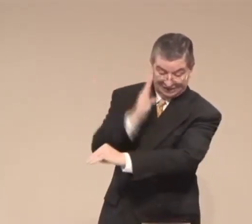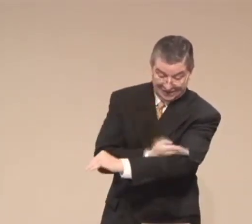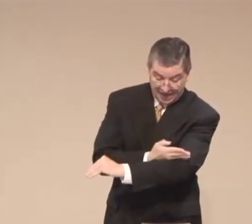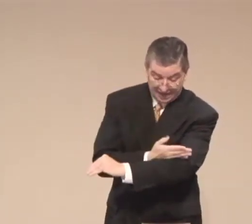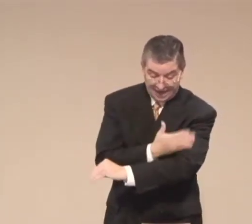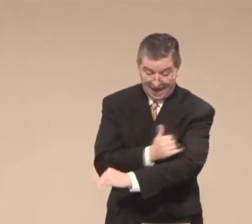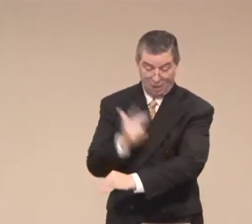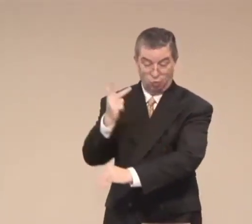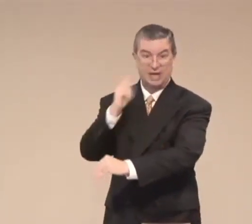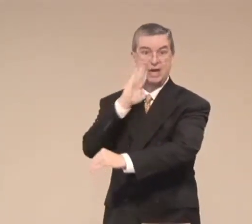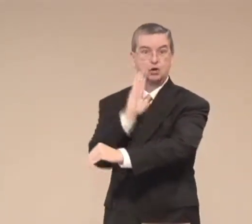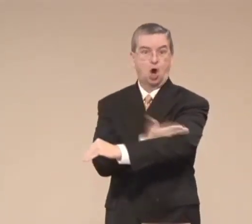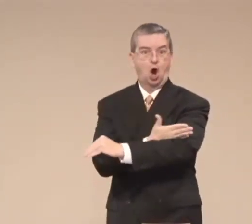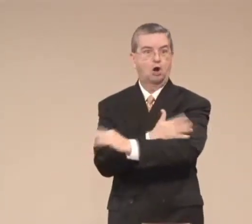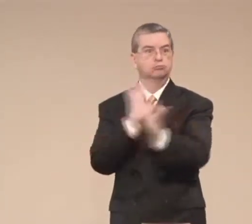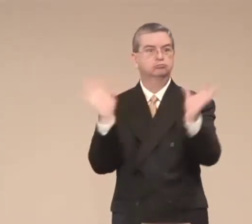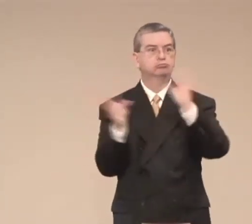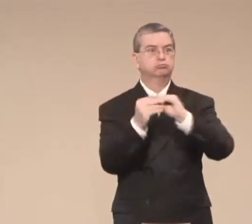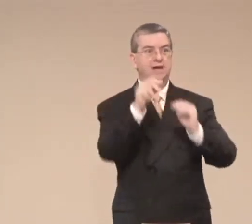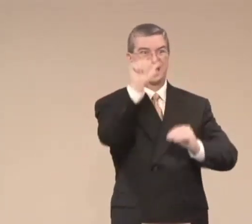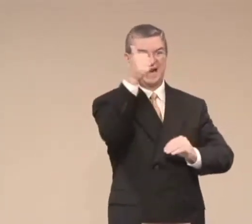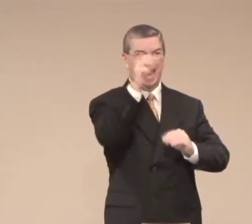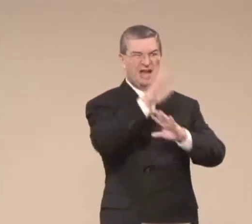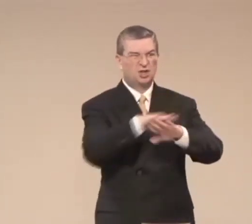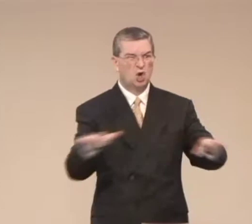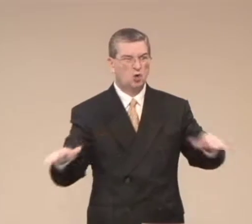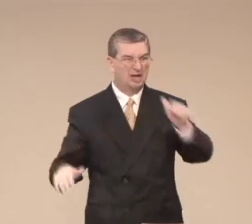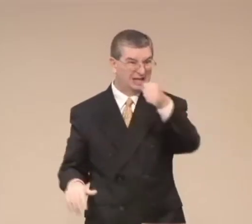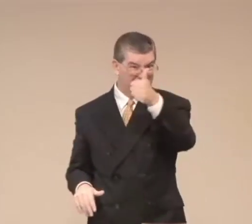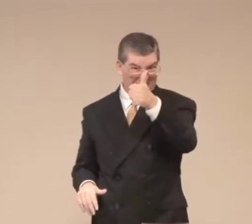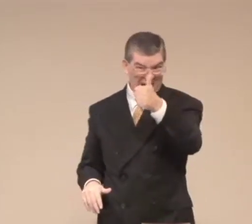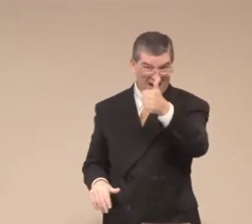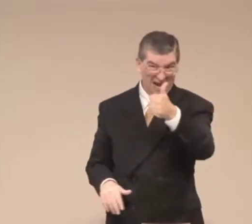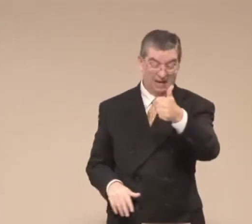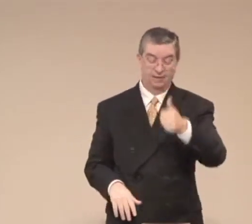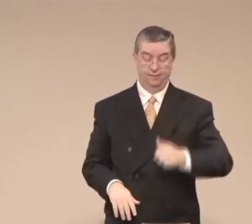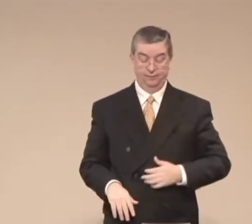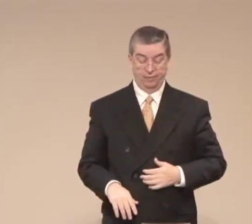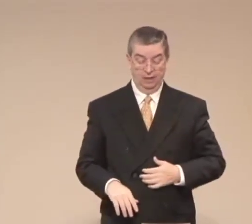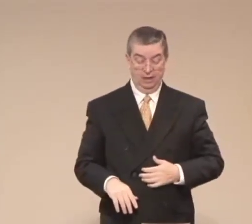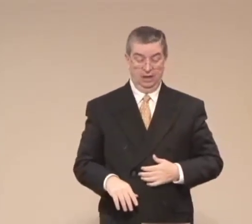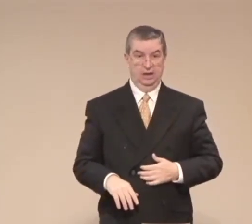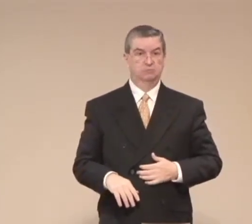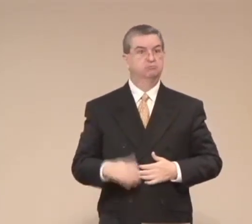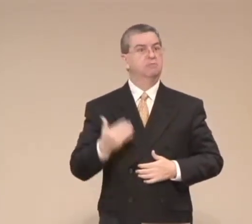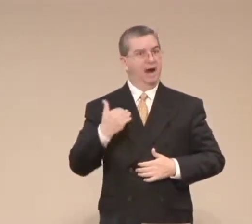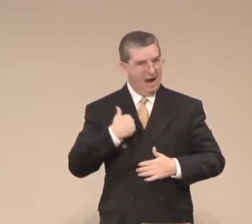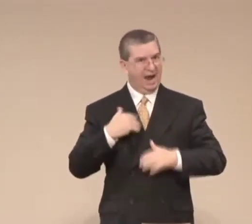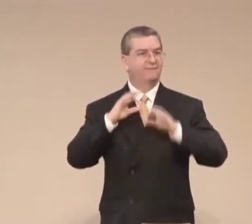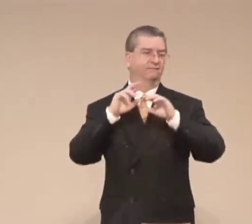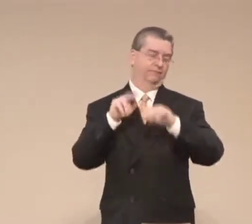on, it says in verse 2, And there was more than two families. Seven sons and three daughters.